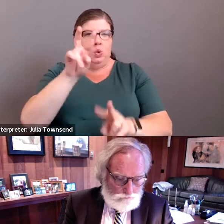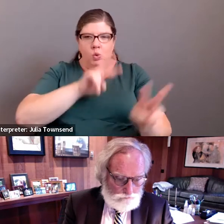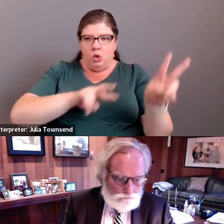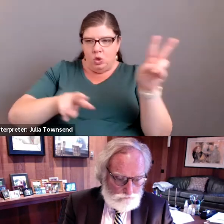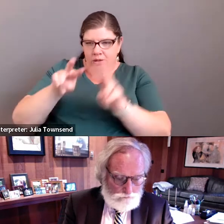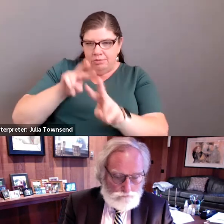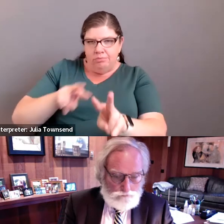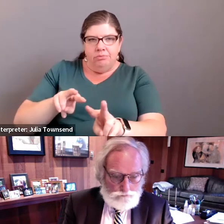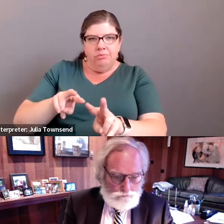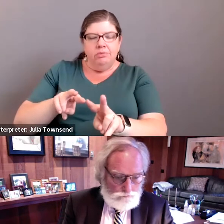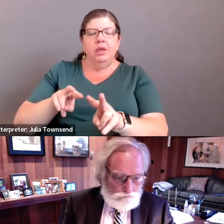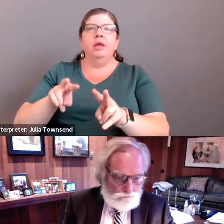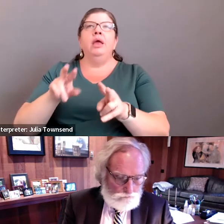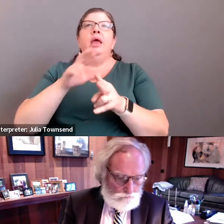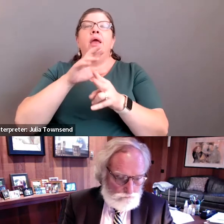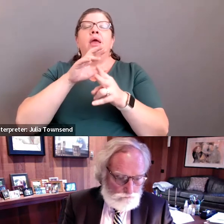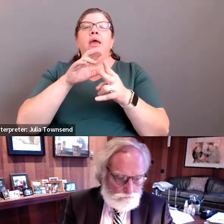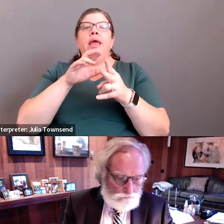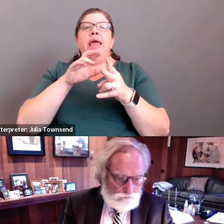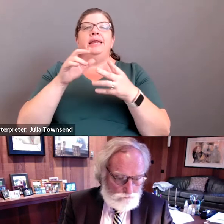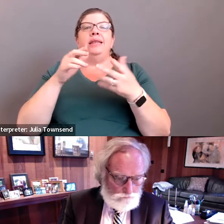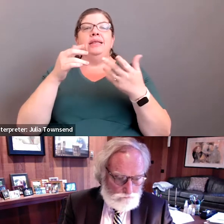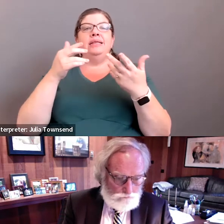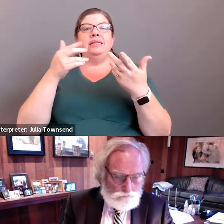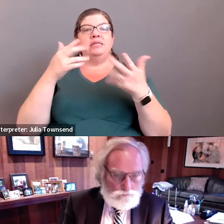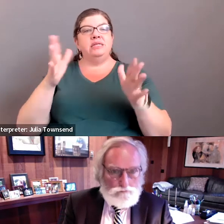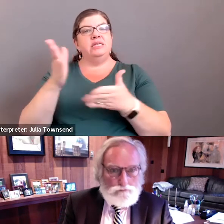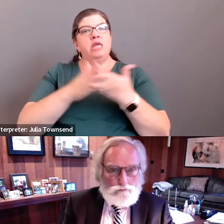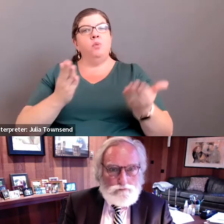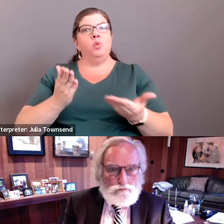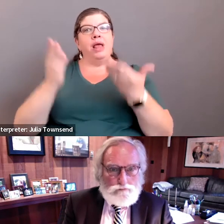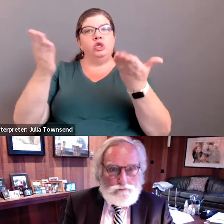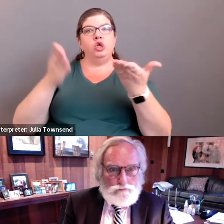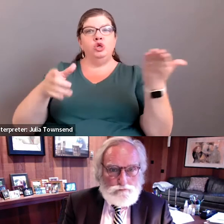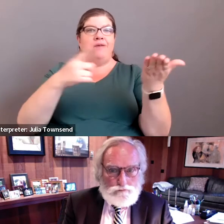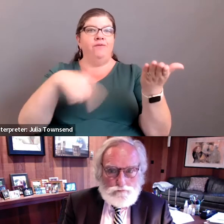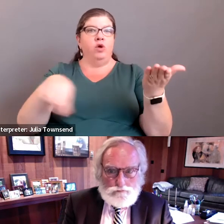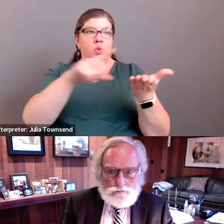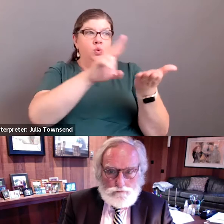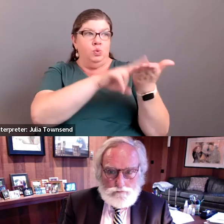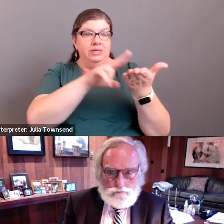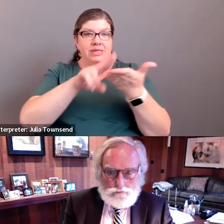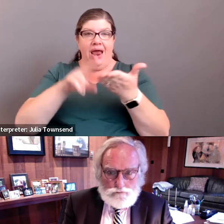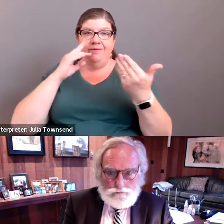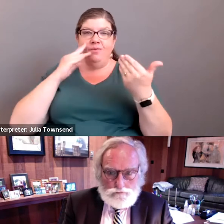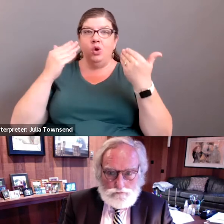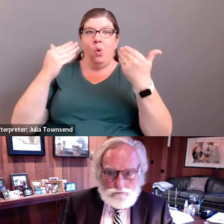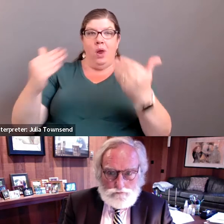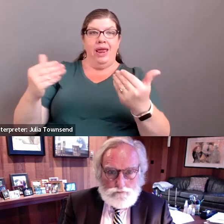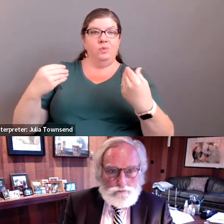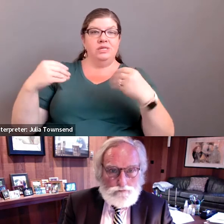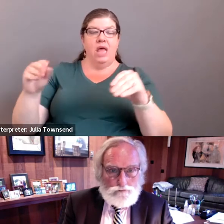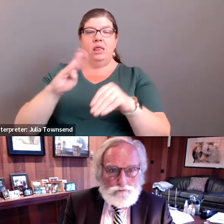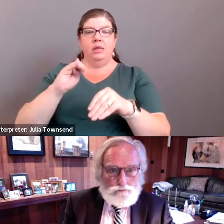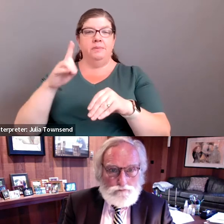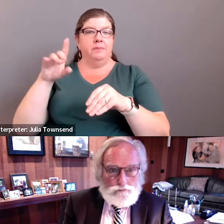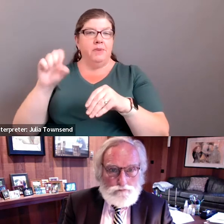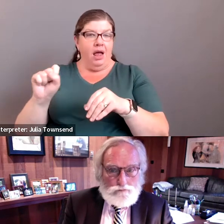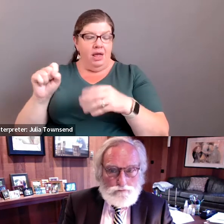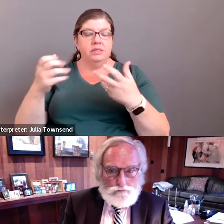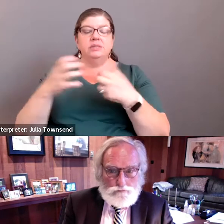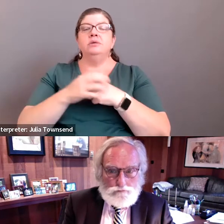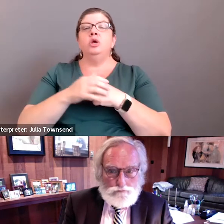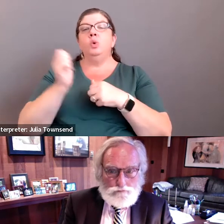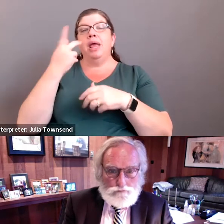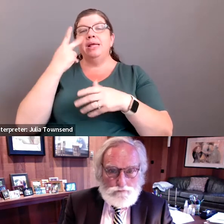look at. And then as we – and some resolutions for you to sign for us to go forward to sell the bonds. And then you can kind